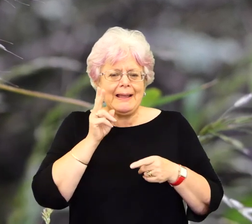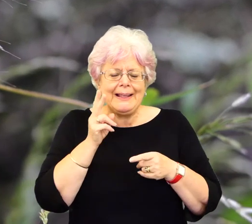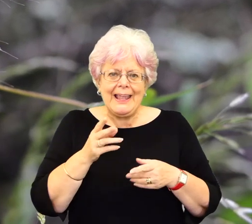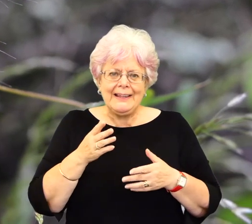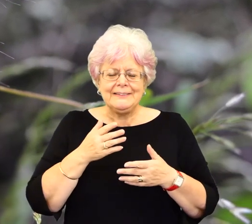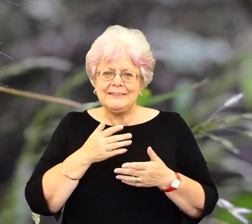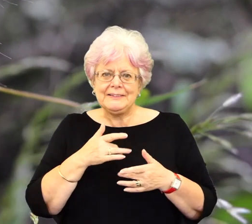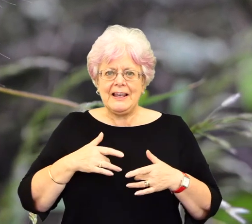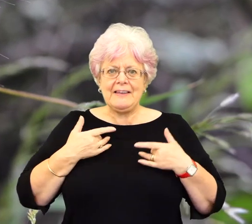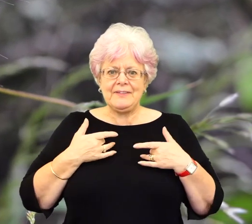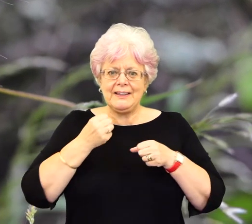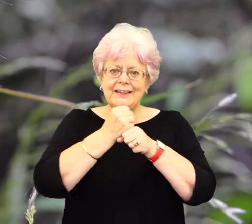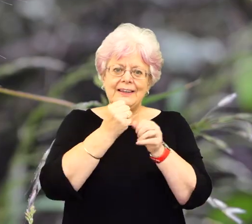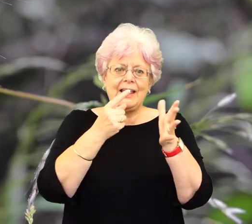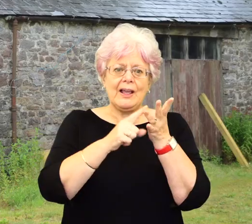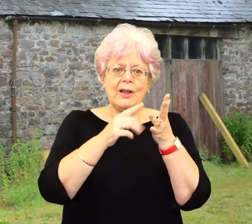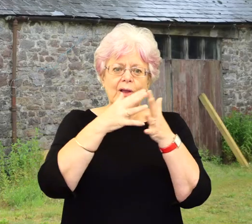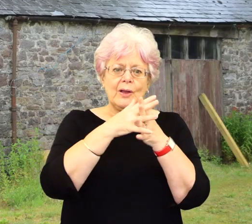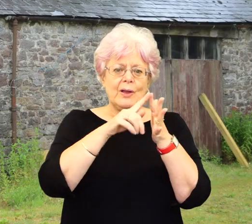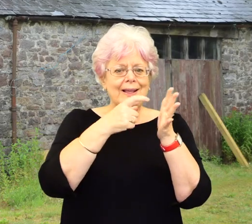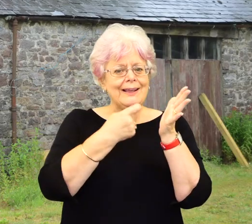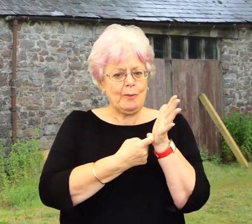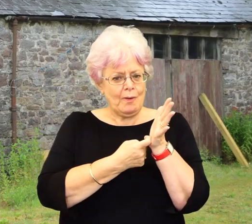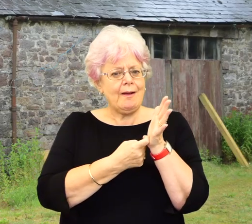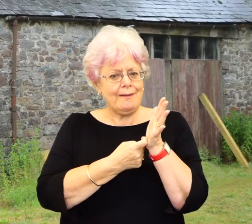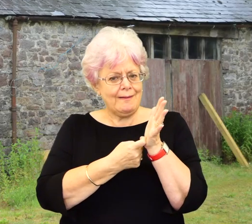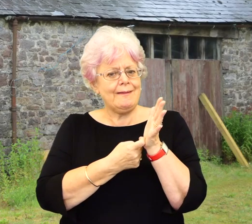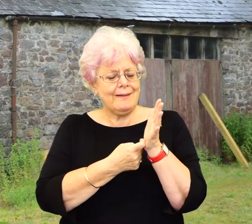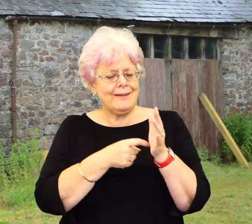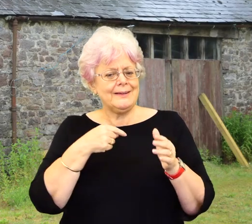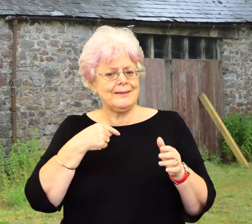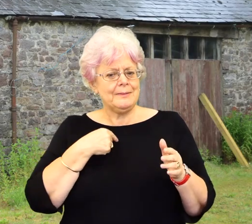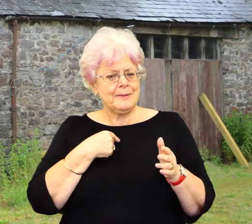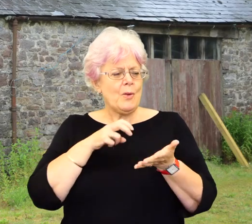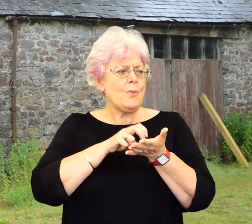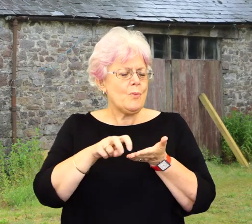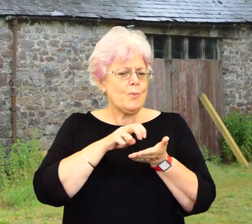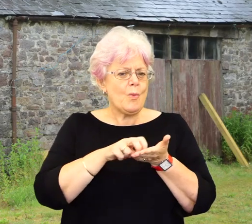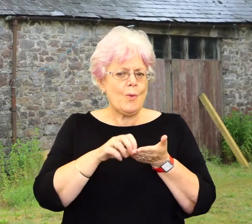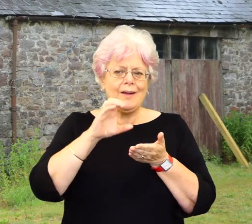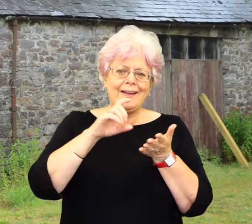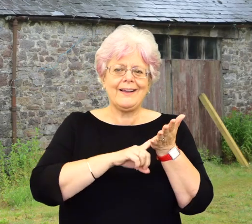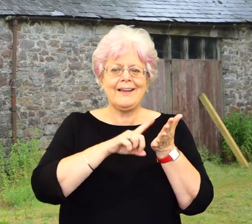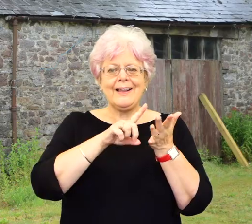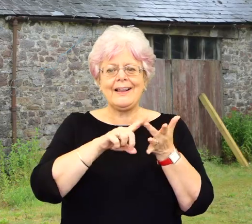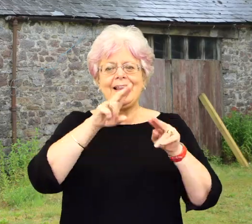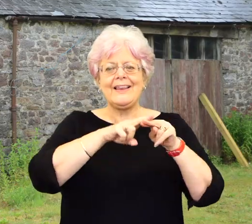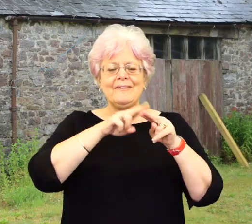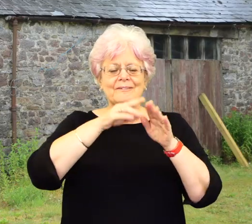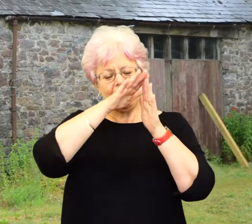I think, I think, like, living on the gower. always got walks on the cliffs and just like watching, seeing what you could see and having